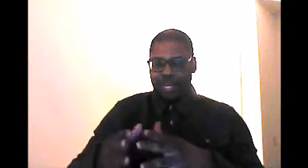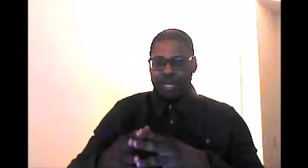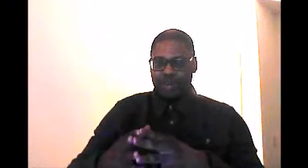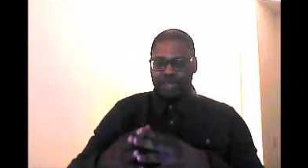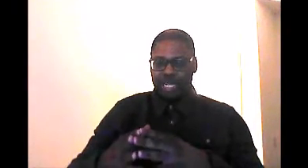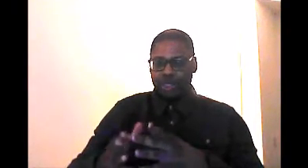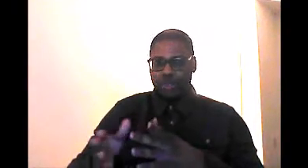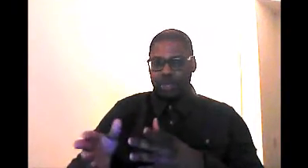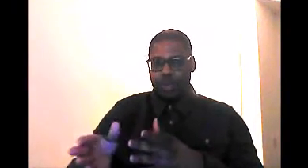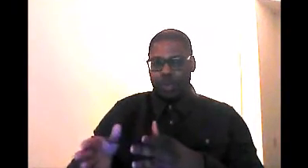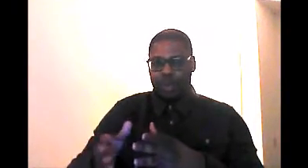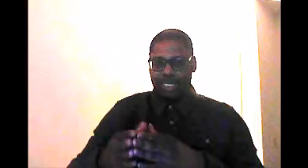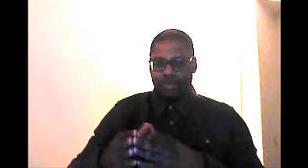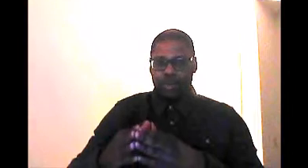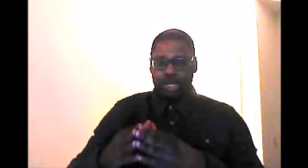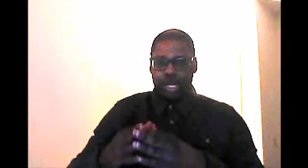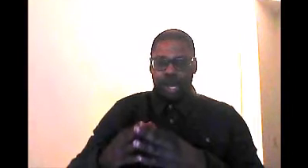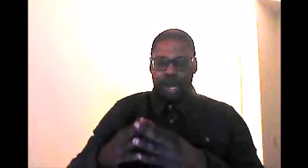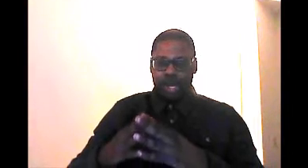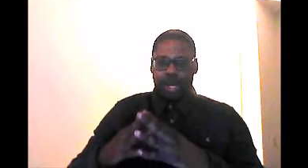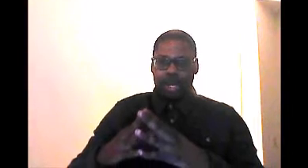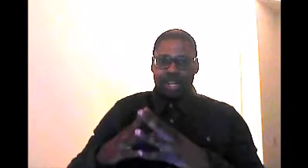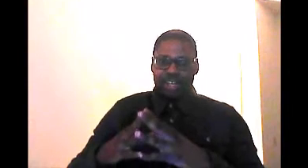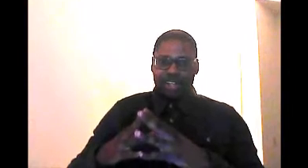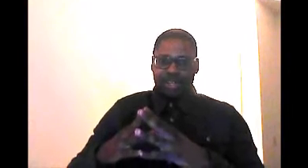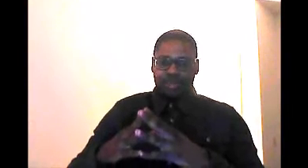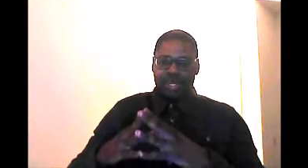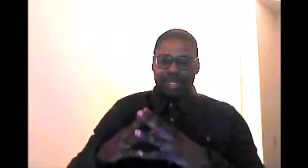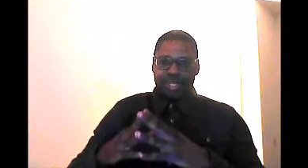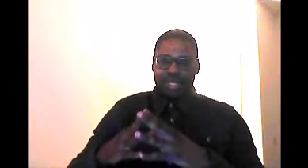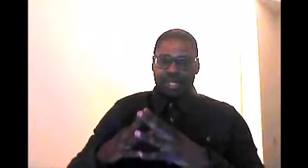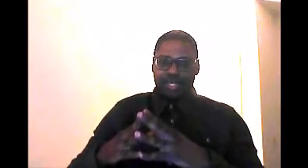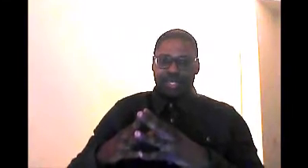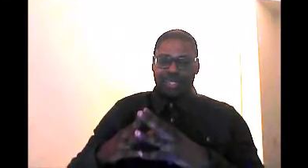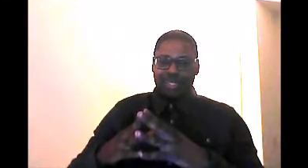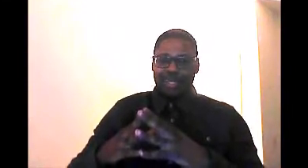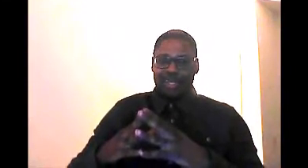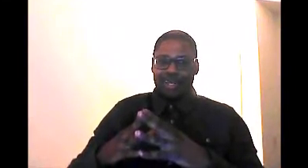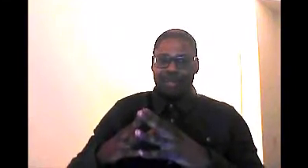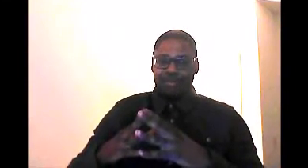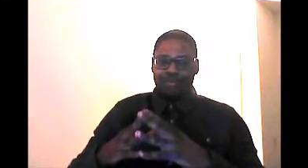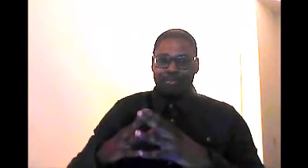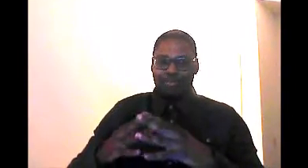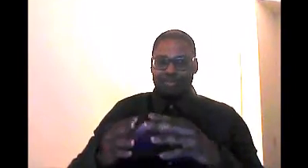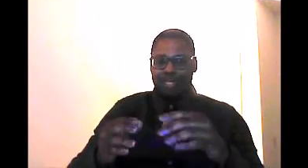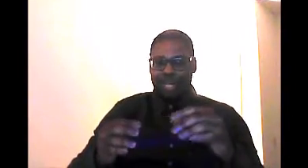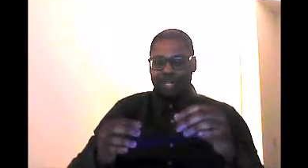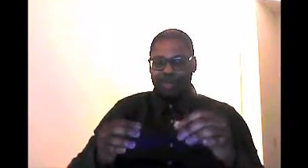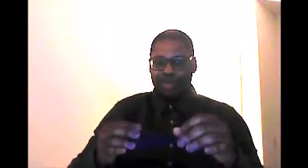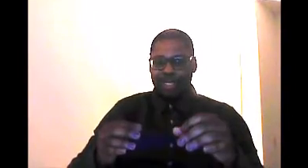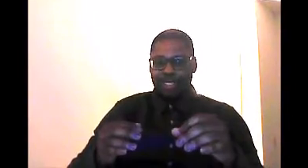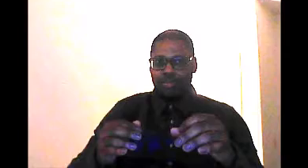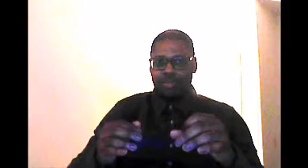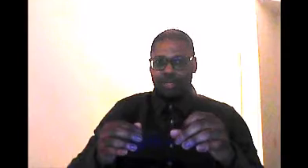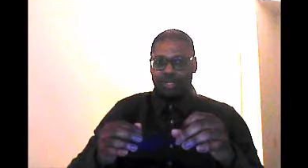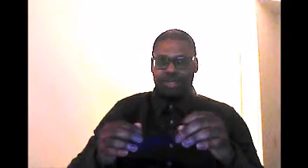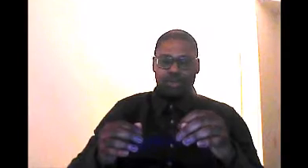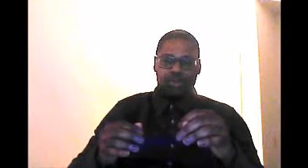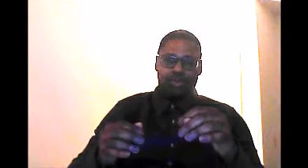of align out with your schedules when possible. The other big thing is, I do think it's important to